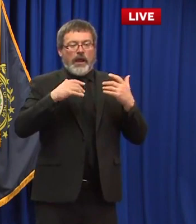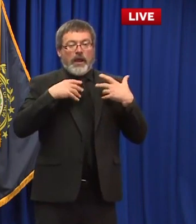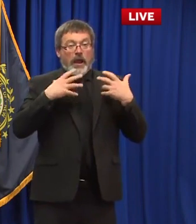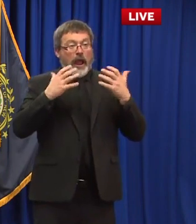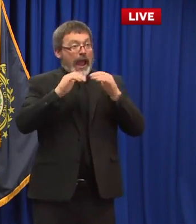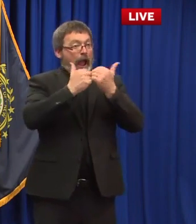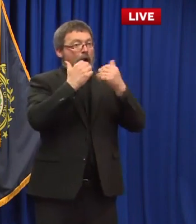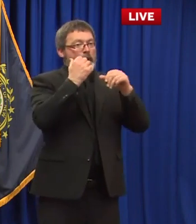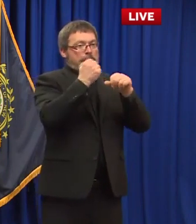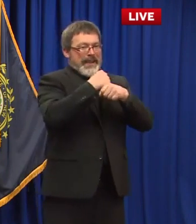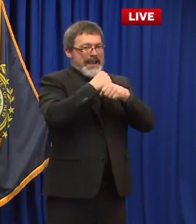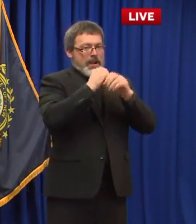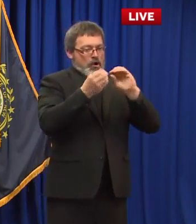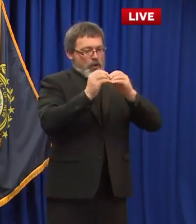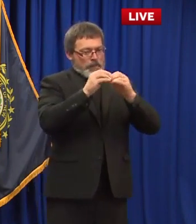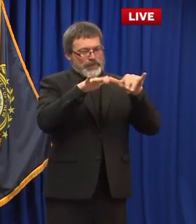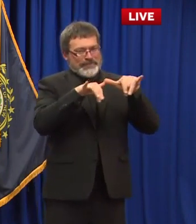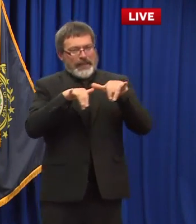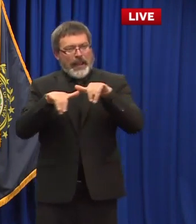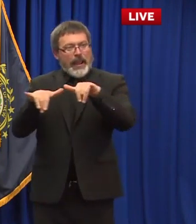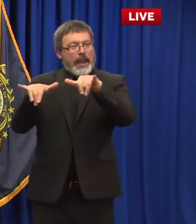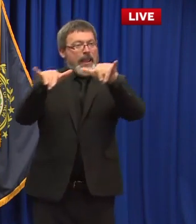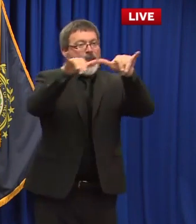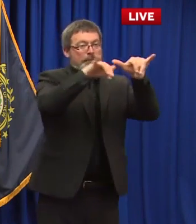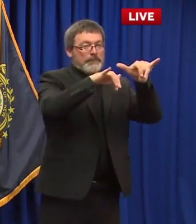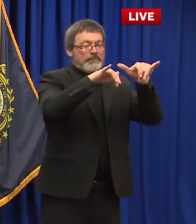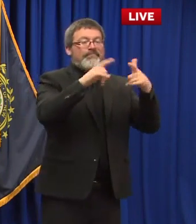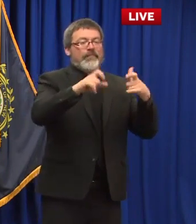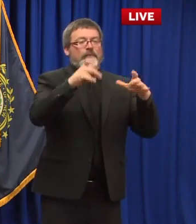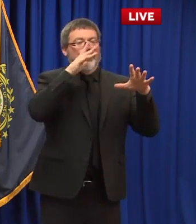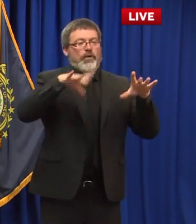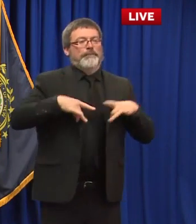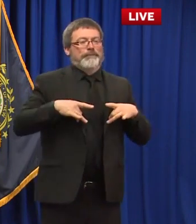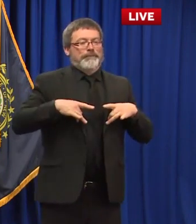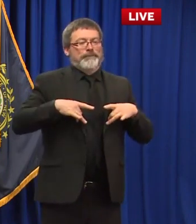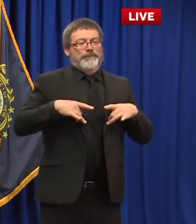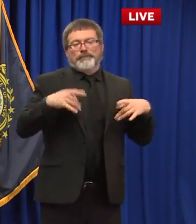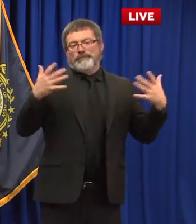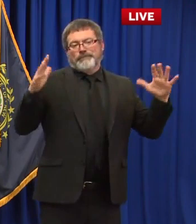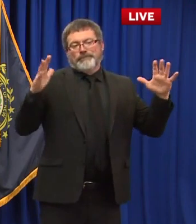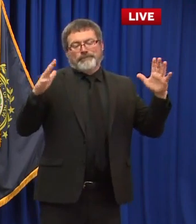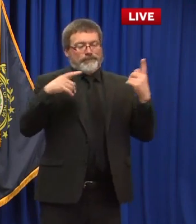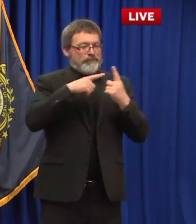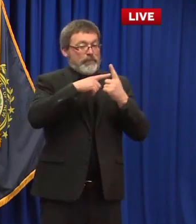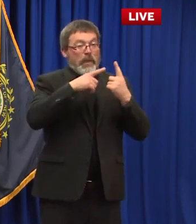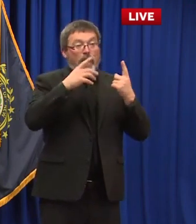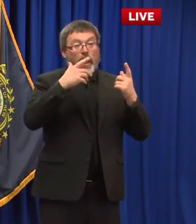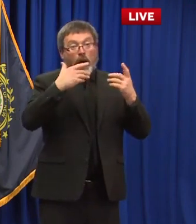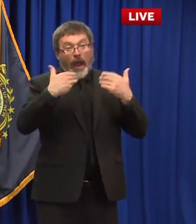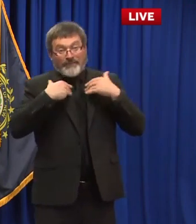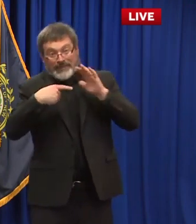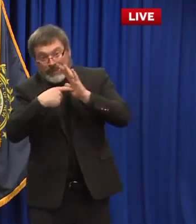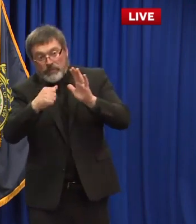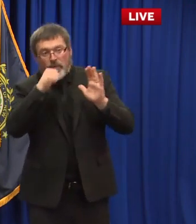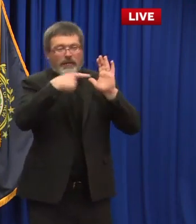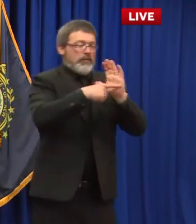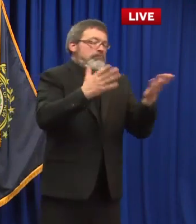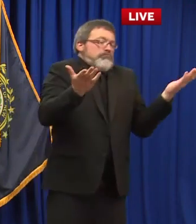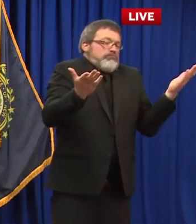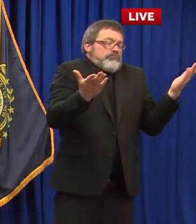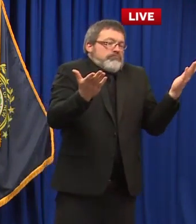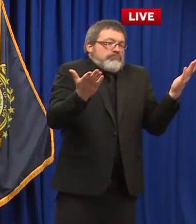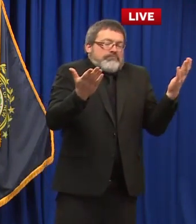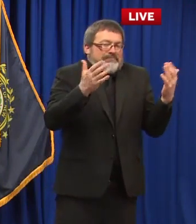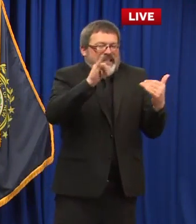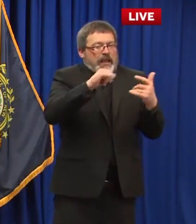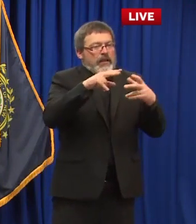symptoms it's very subjective so long story short is um it's we likely are not going to be able to determine this